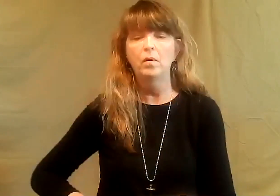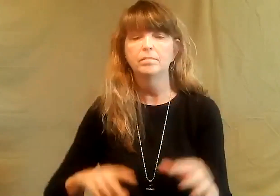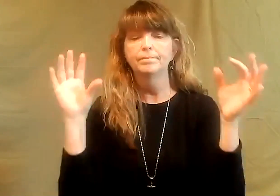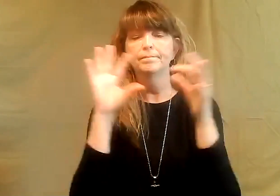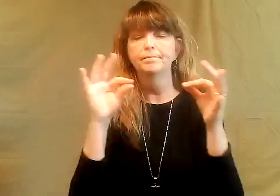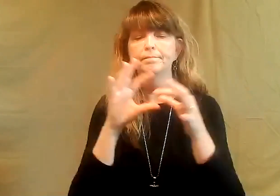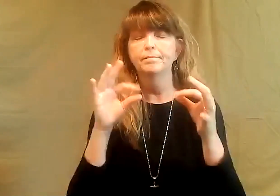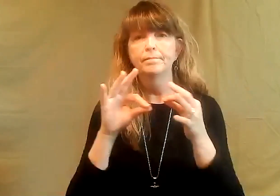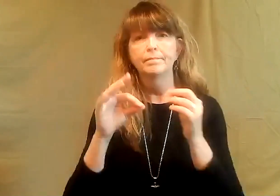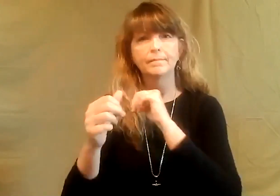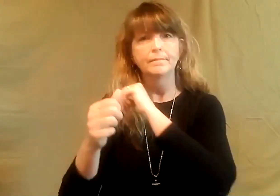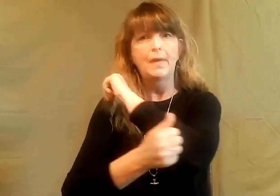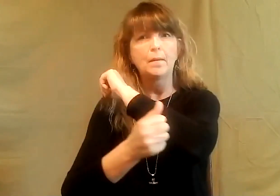those three were angels of the lord